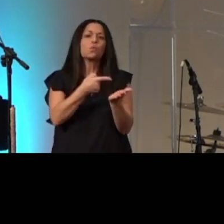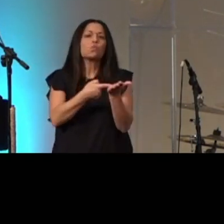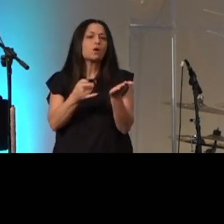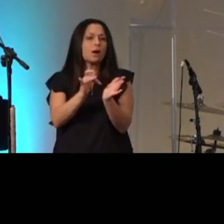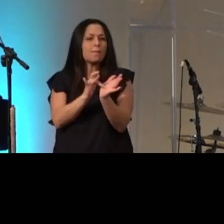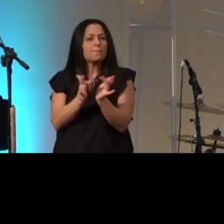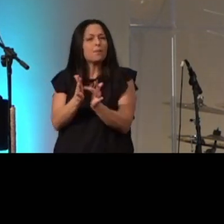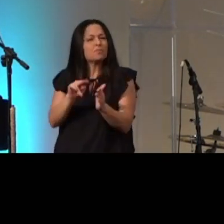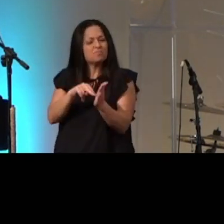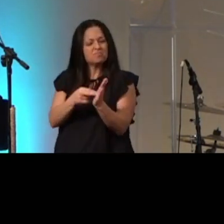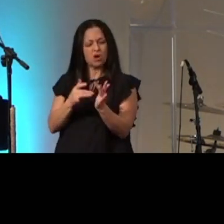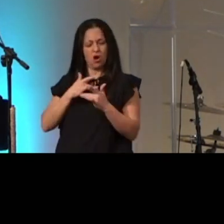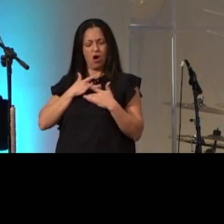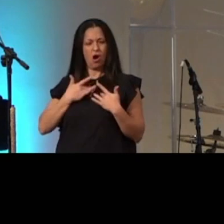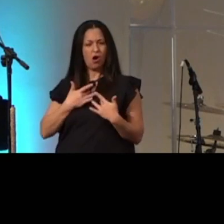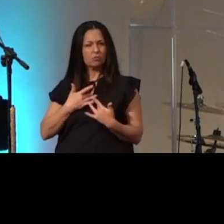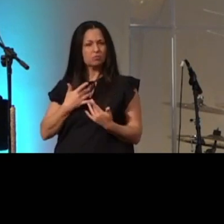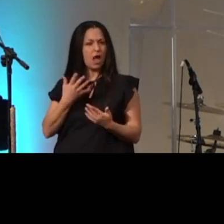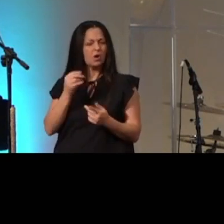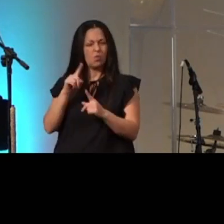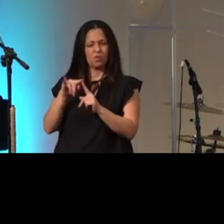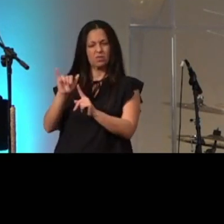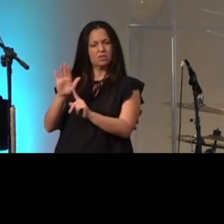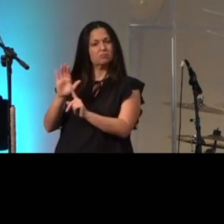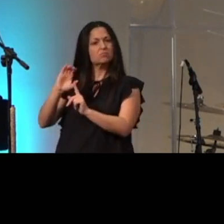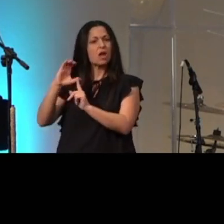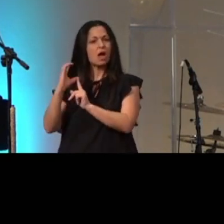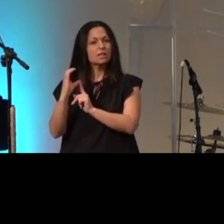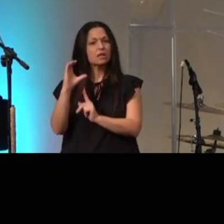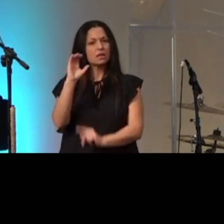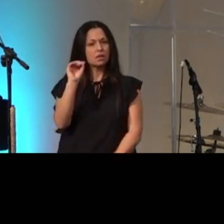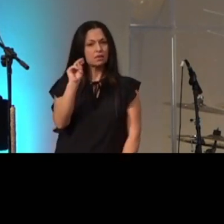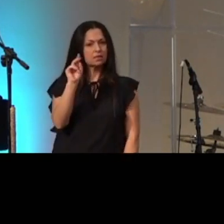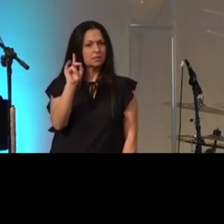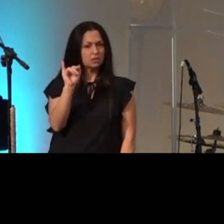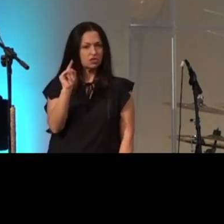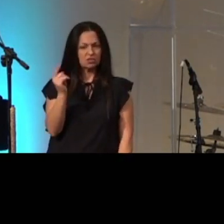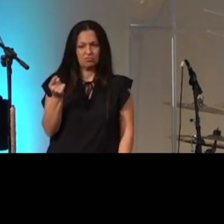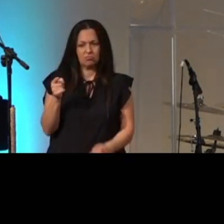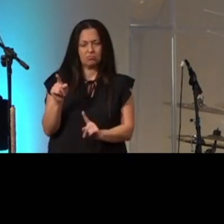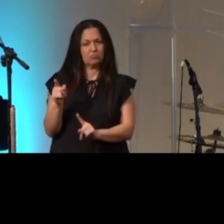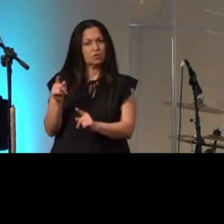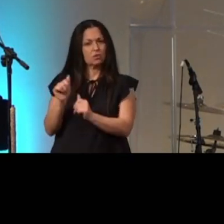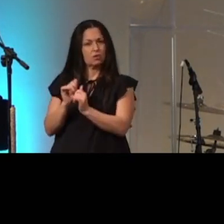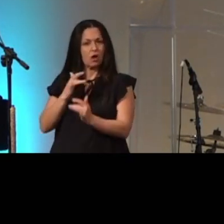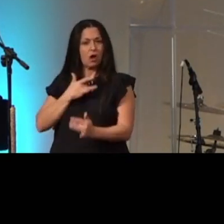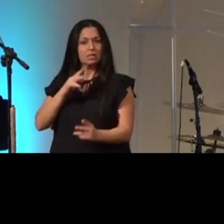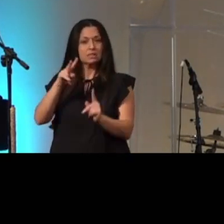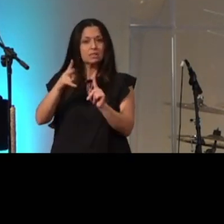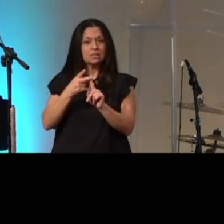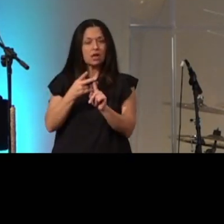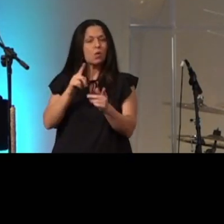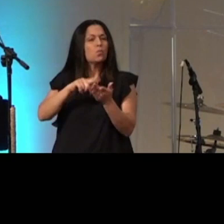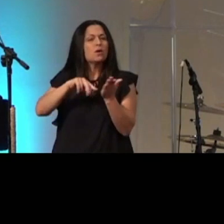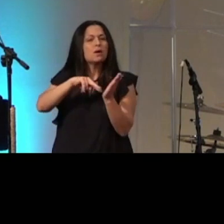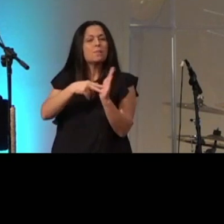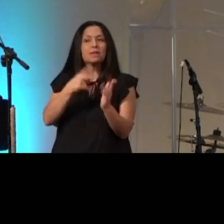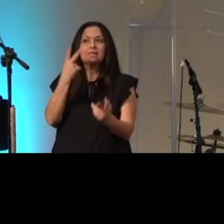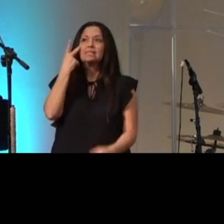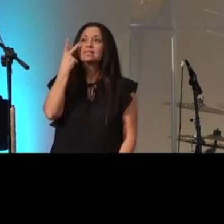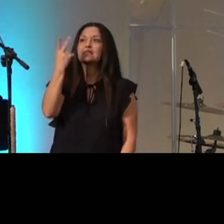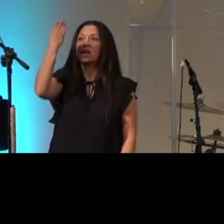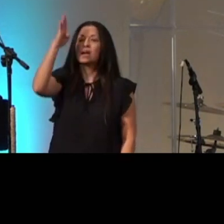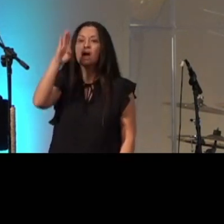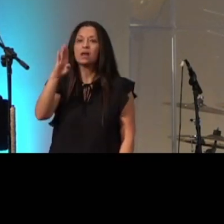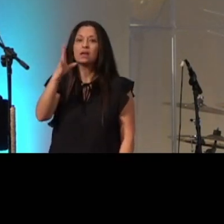does the bible mean by heart and what is its condition the second question we're going to ask is what does it mean to see god and the last question is we're